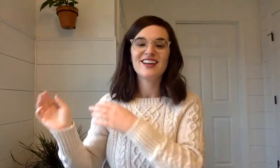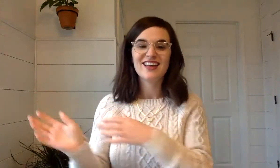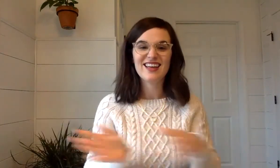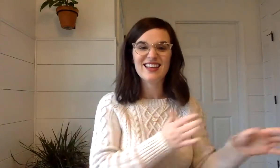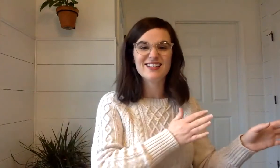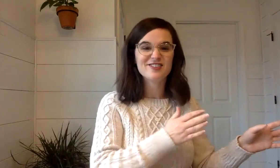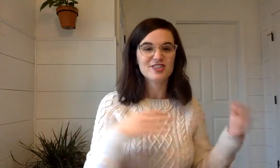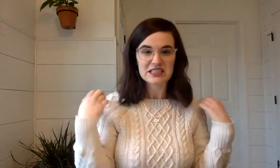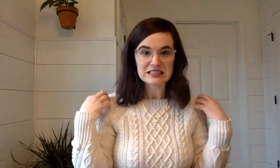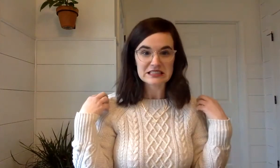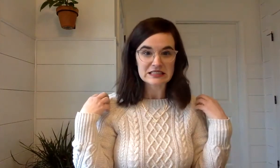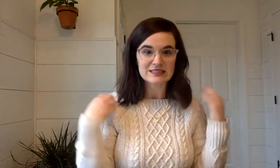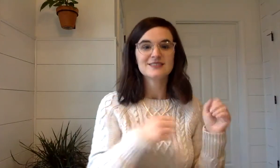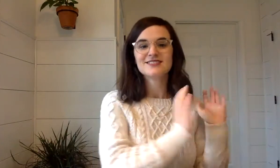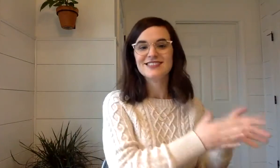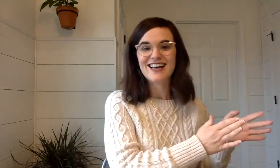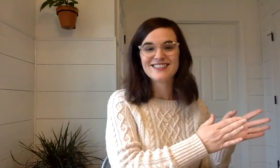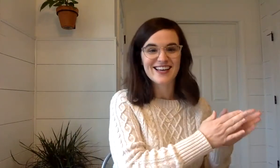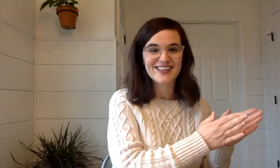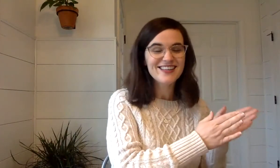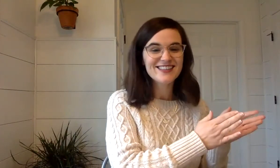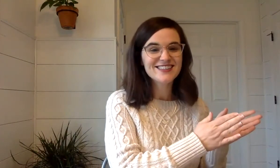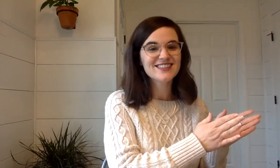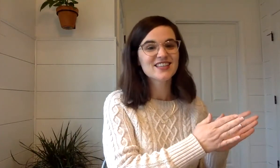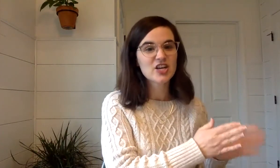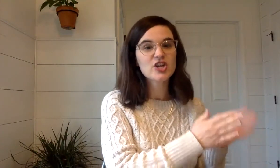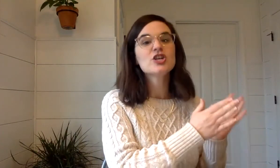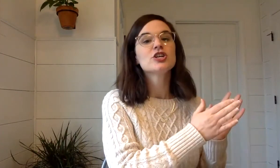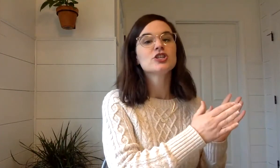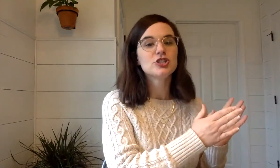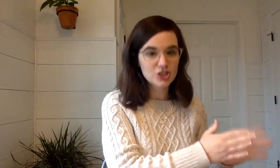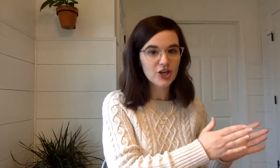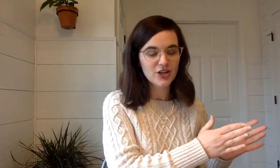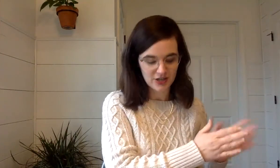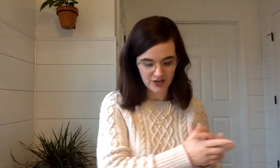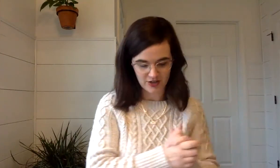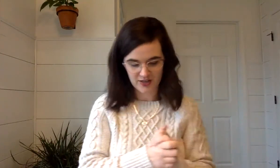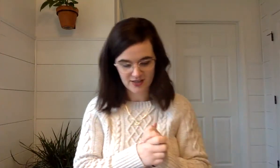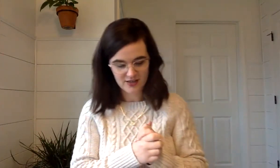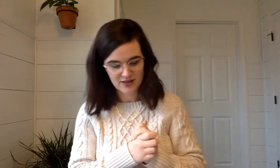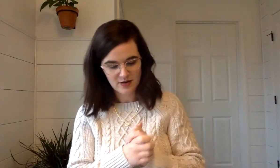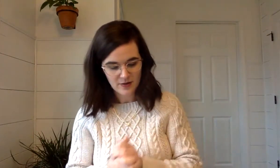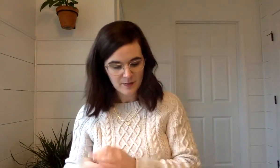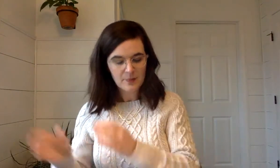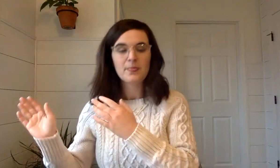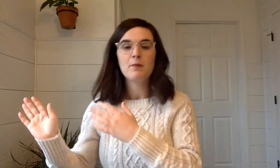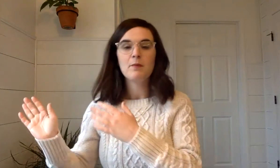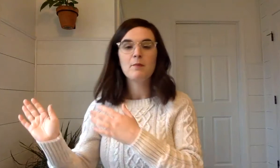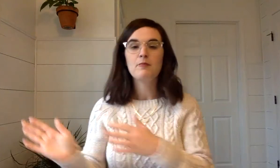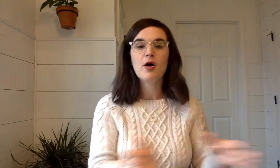Itch. Last sound is ch. Good. Both.